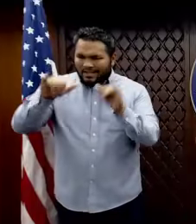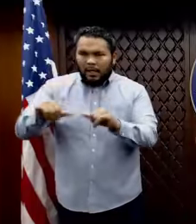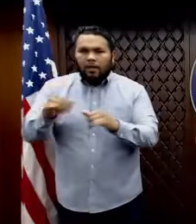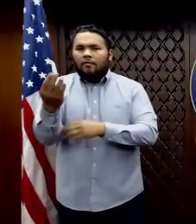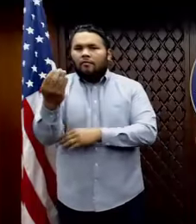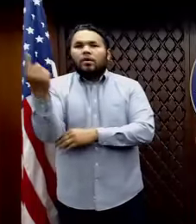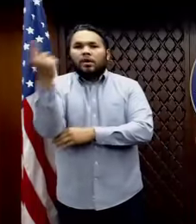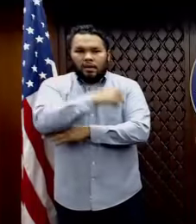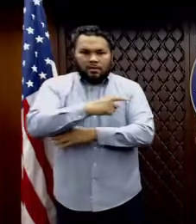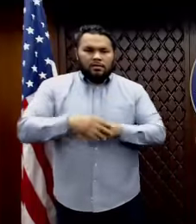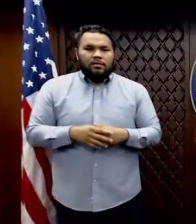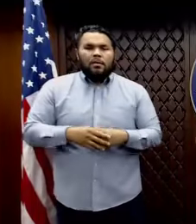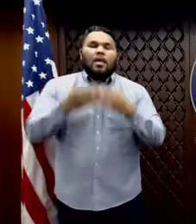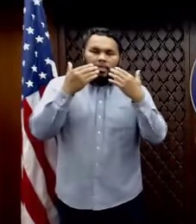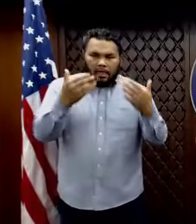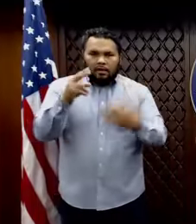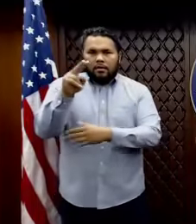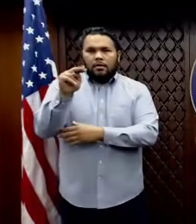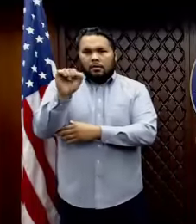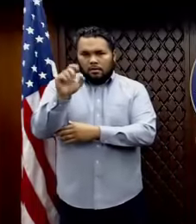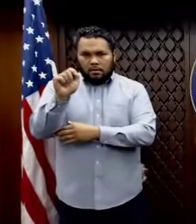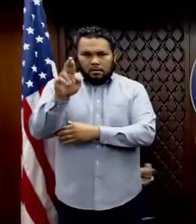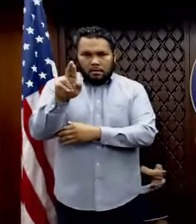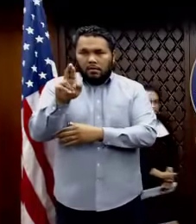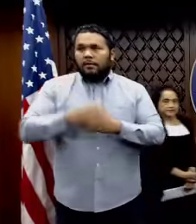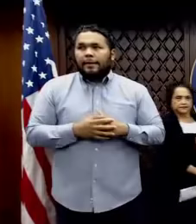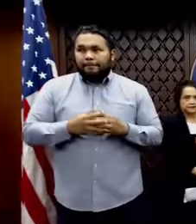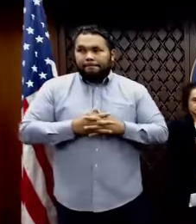Thank you, Nestor. Pacific Island Times, Johanna.